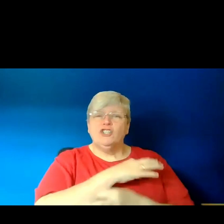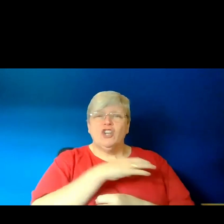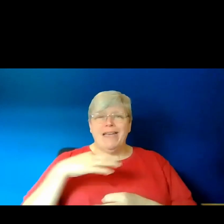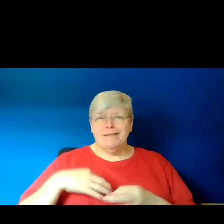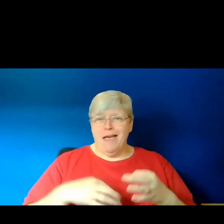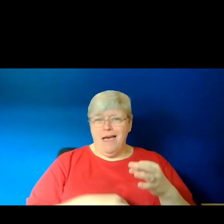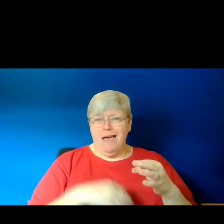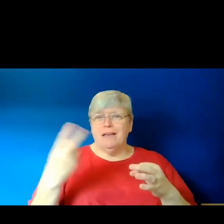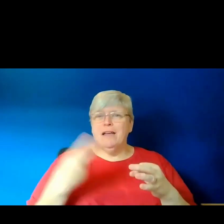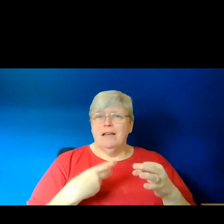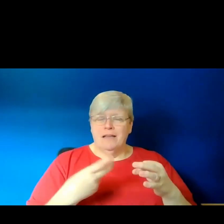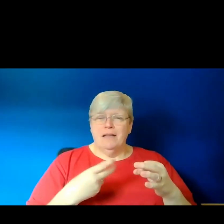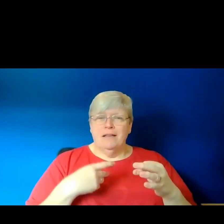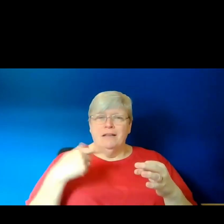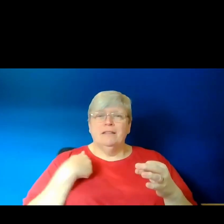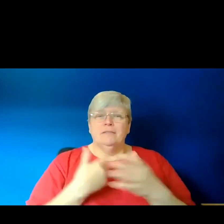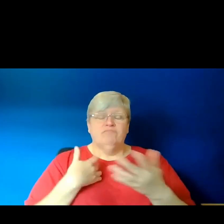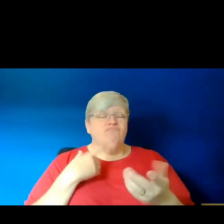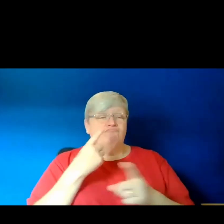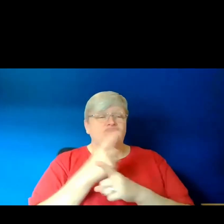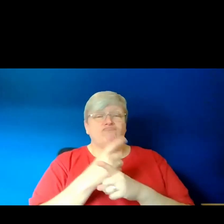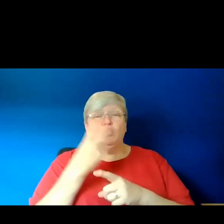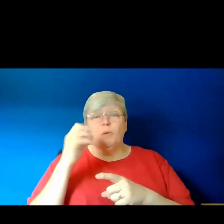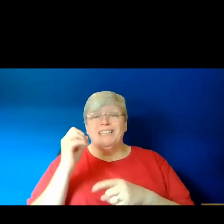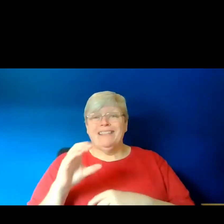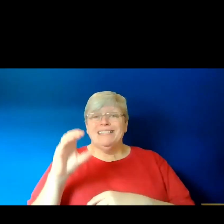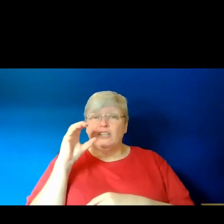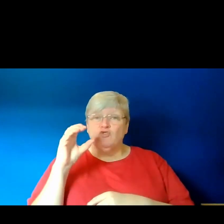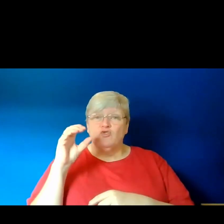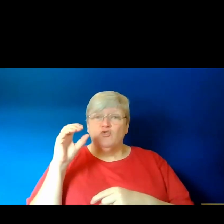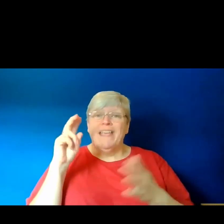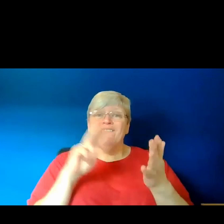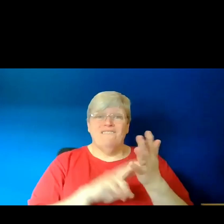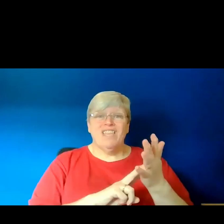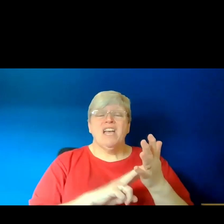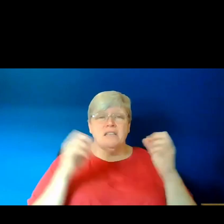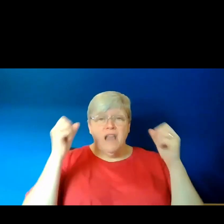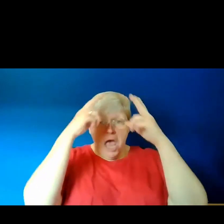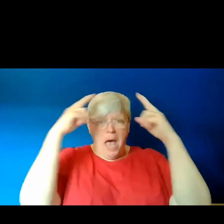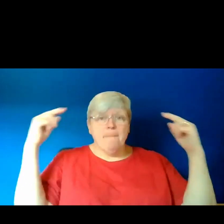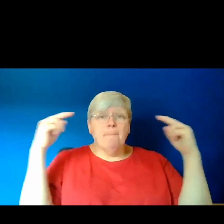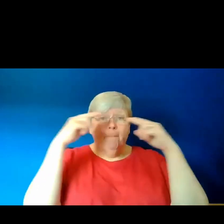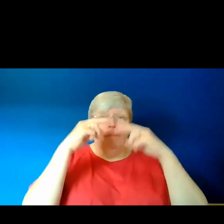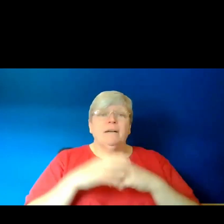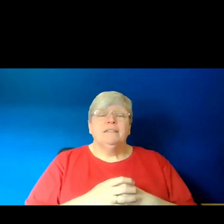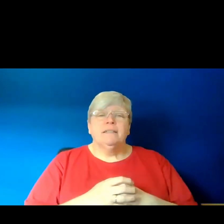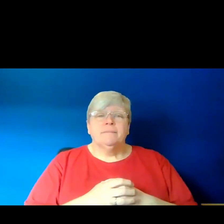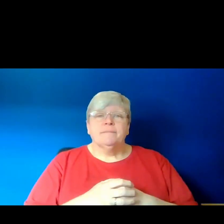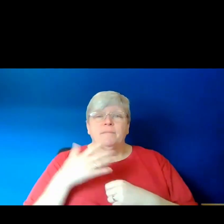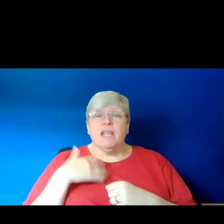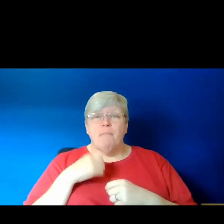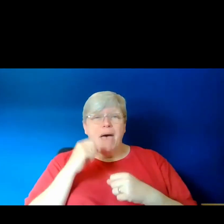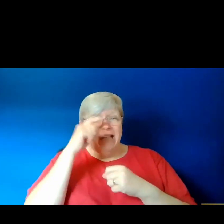evoke 20th century Vietnam. So that is where I tend to look to for inspiration regarding details.